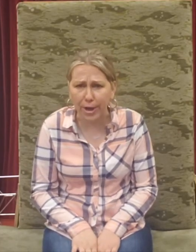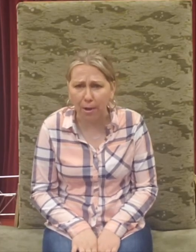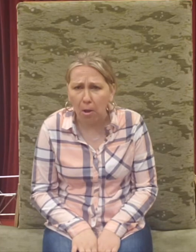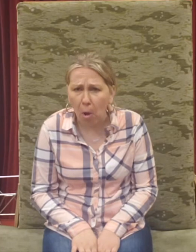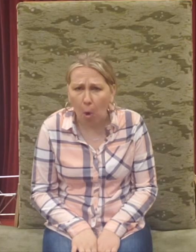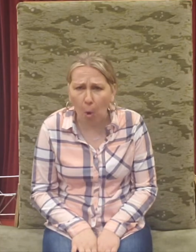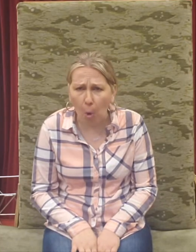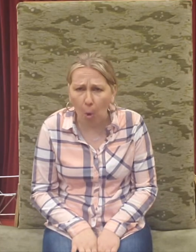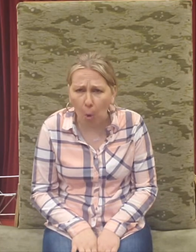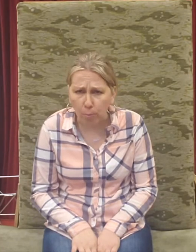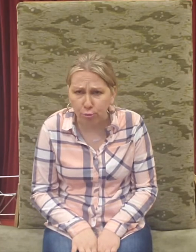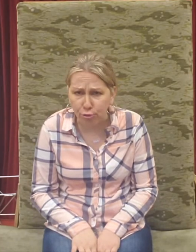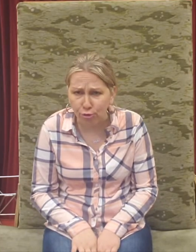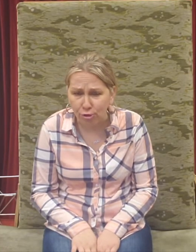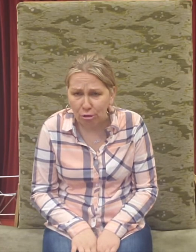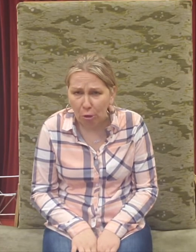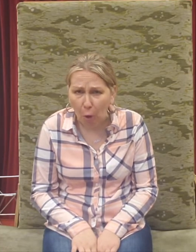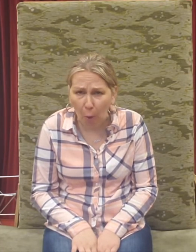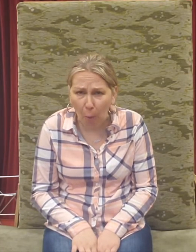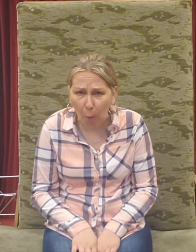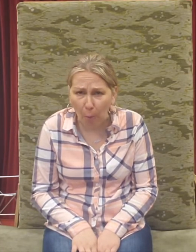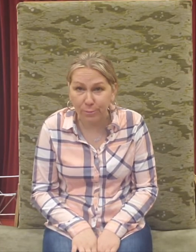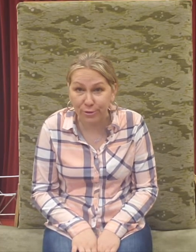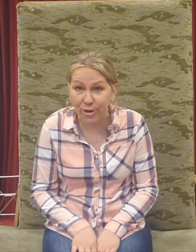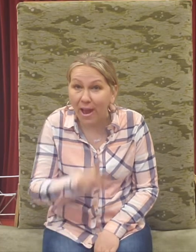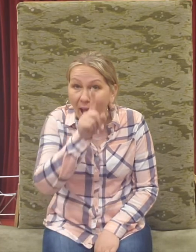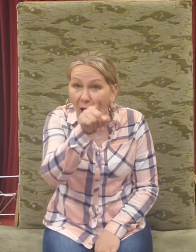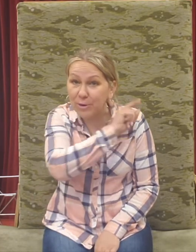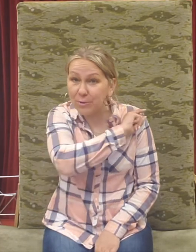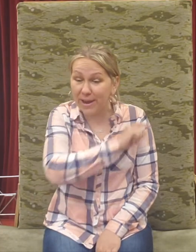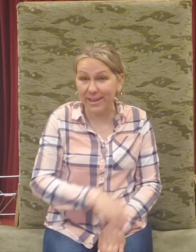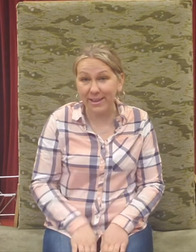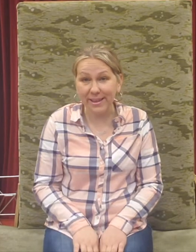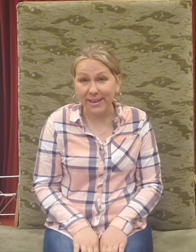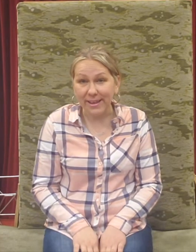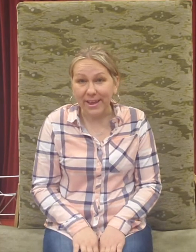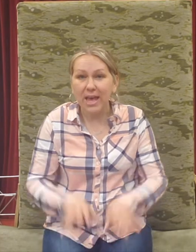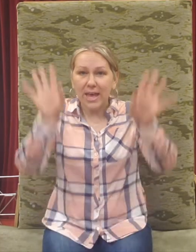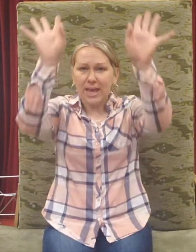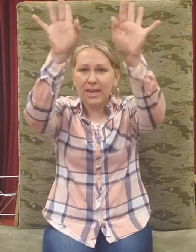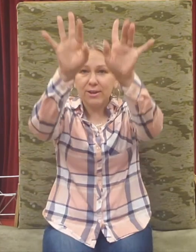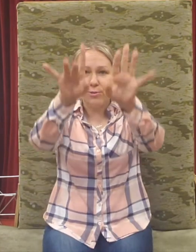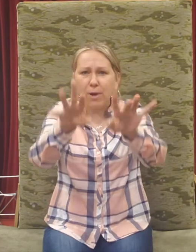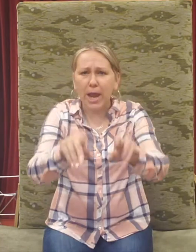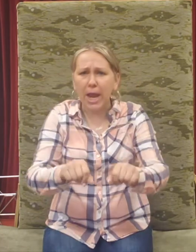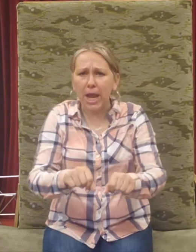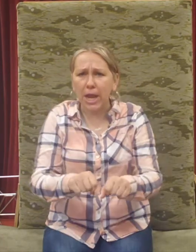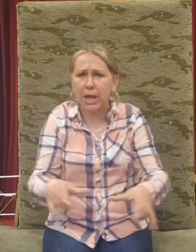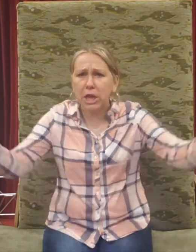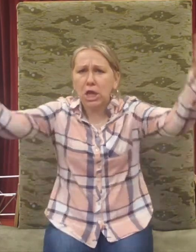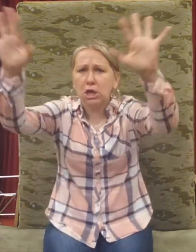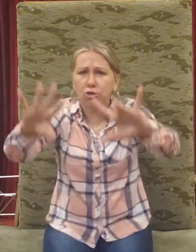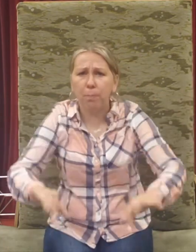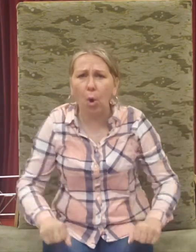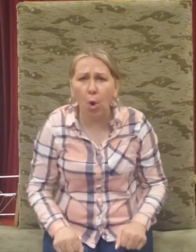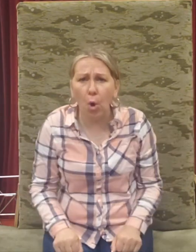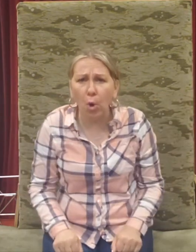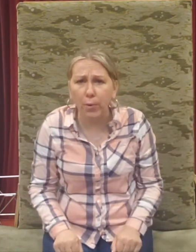are you ready it's raining it's boring